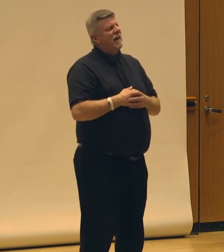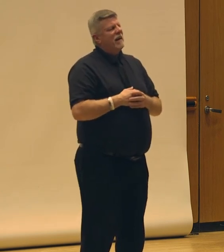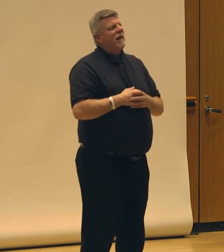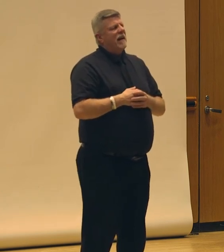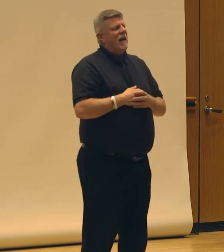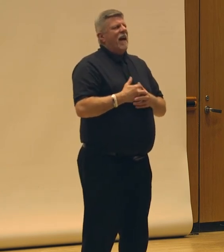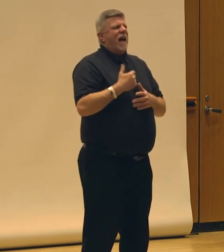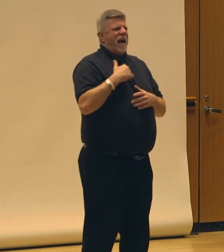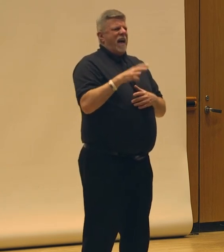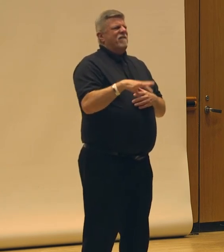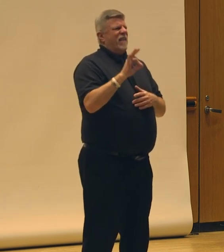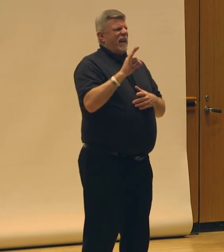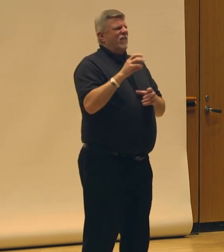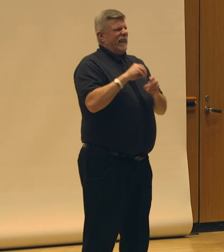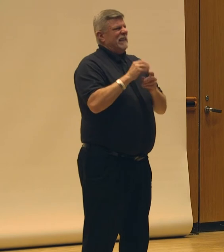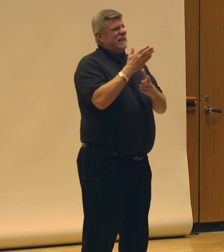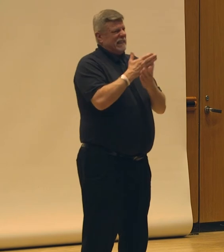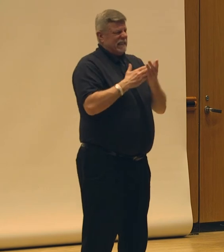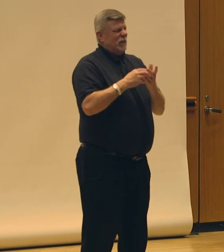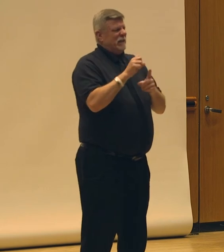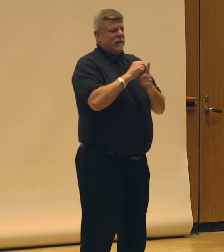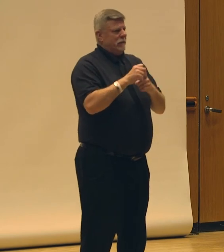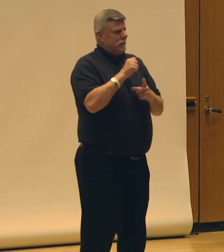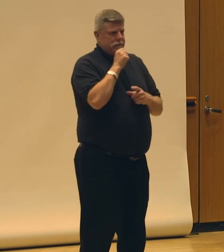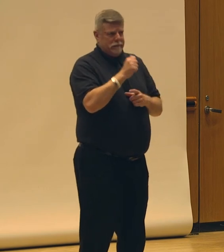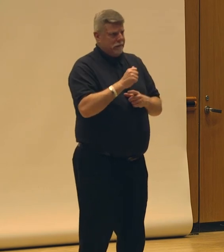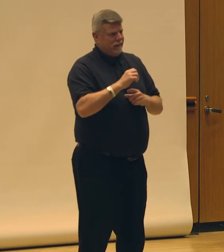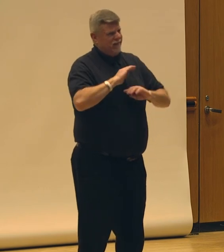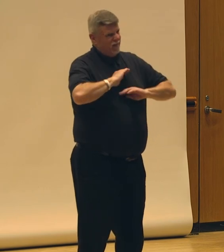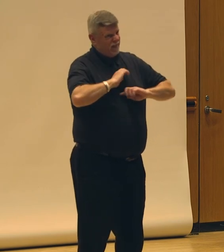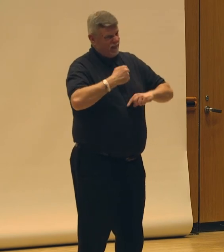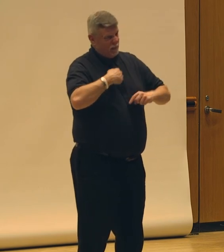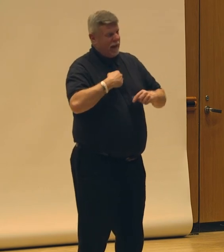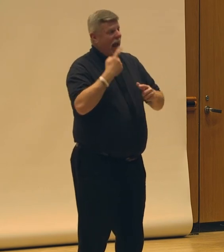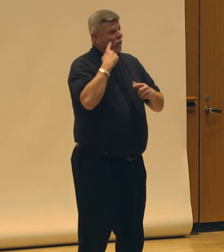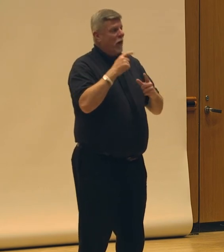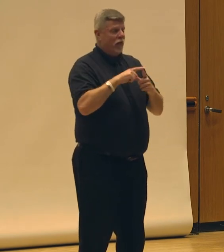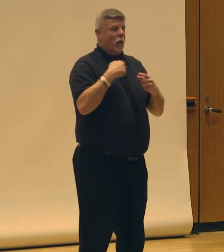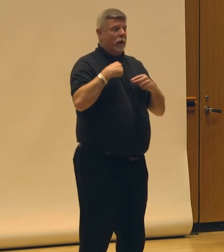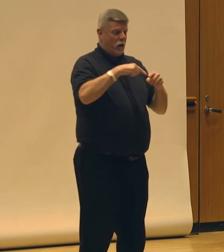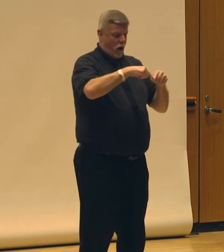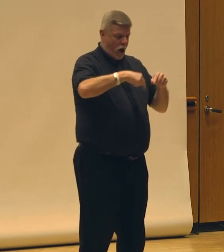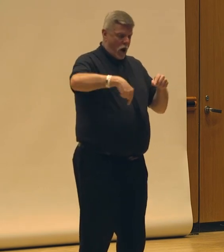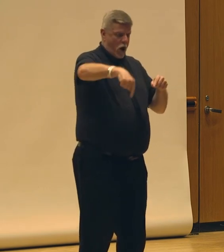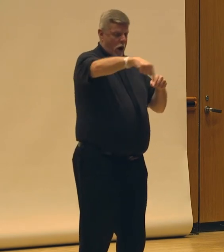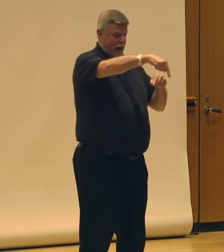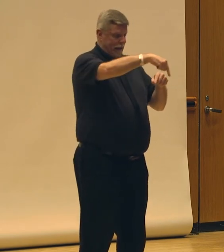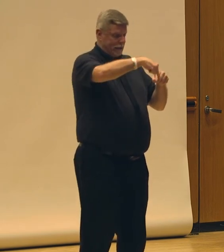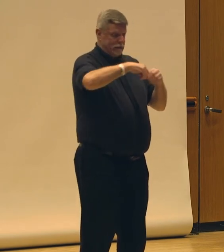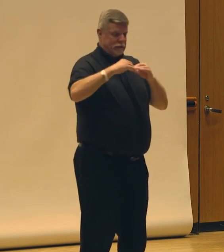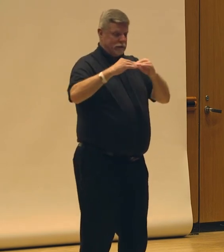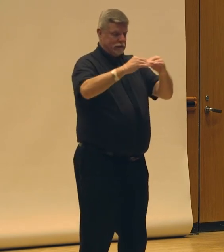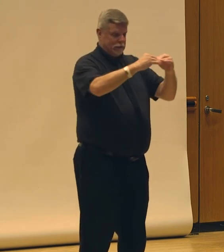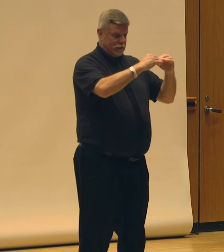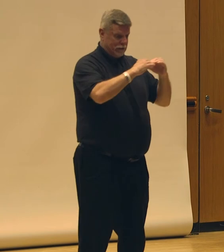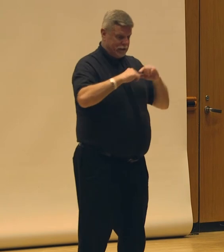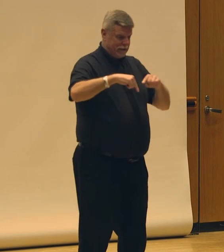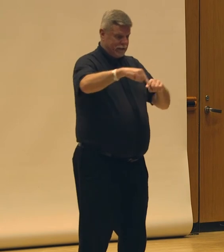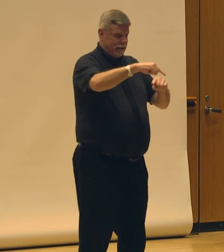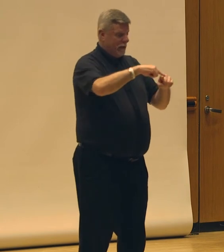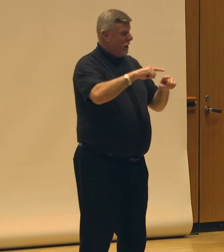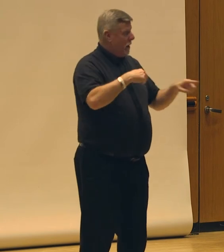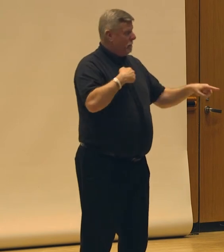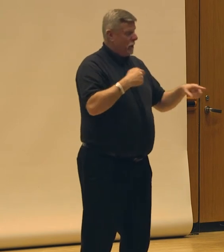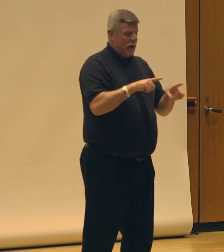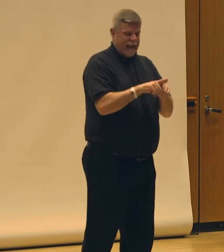collaborations that weren't very fulfilling for me, everyone thought we were on a circle, and that there's some equality there. And then as a mover, I'm